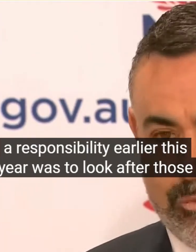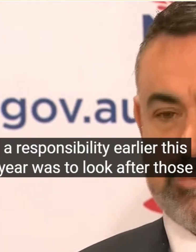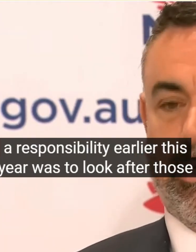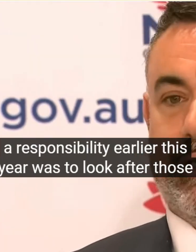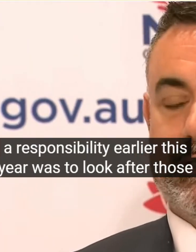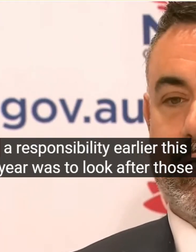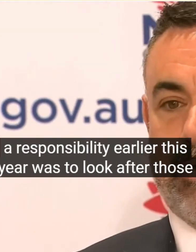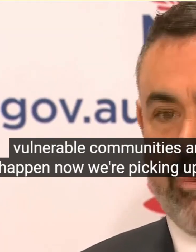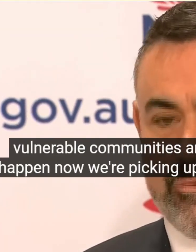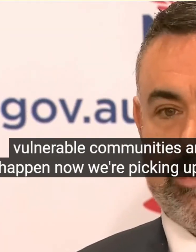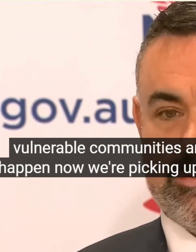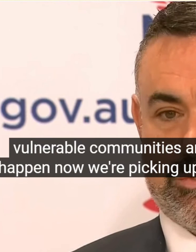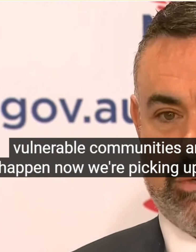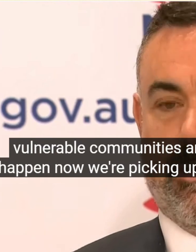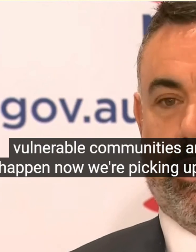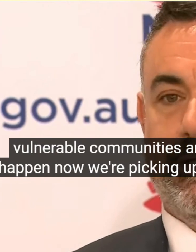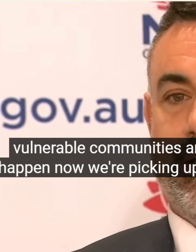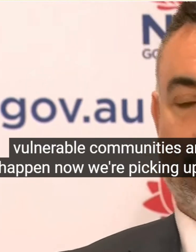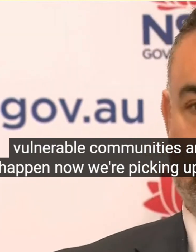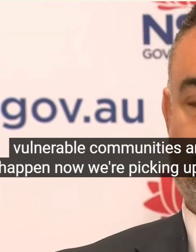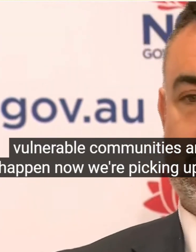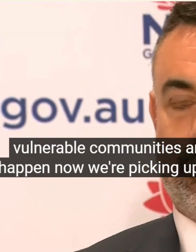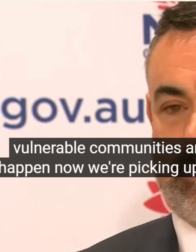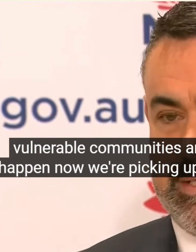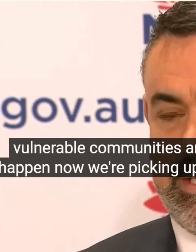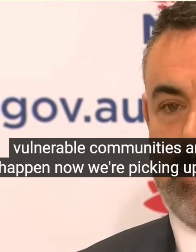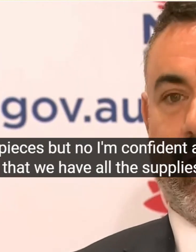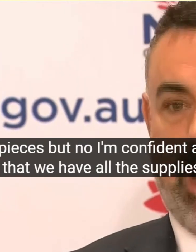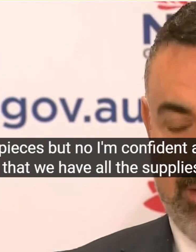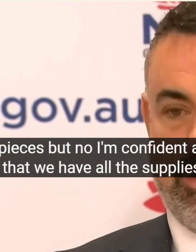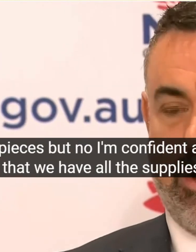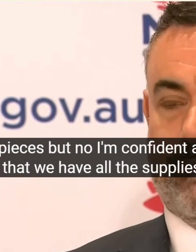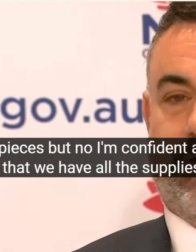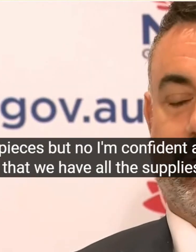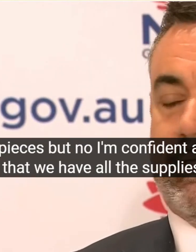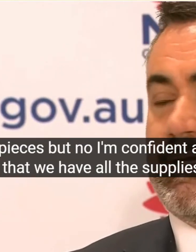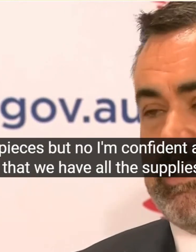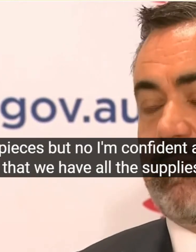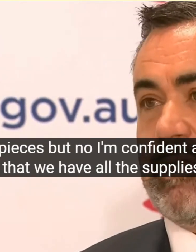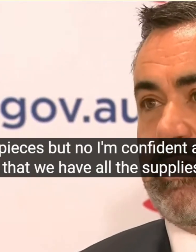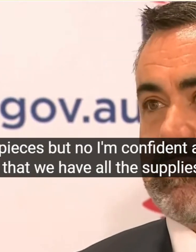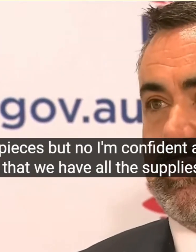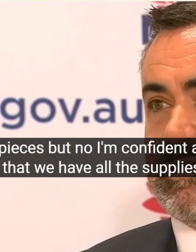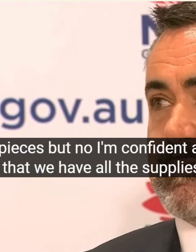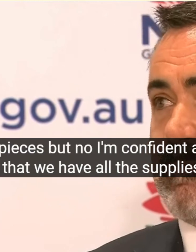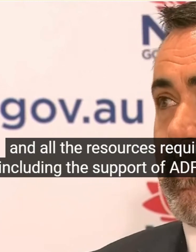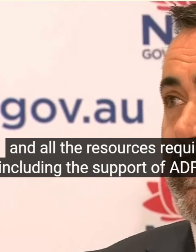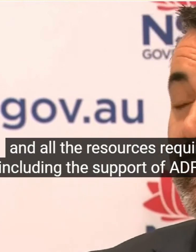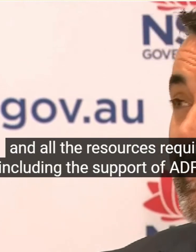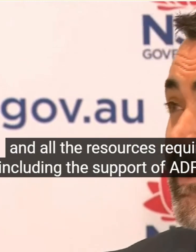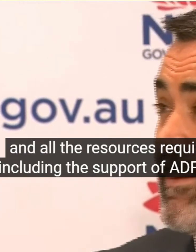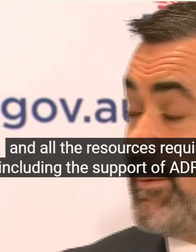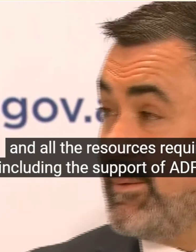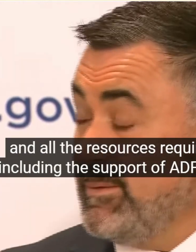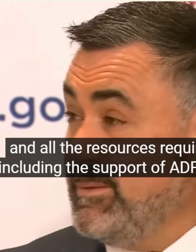That We Have All The Supplies And All The Resources Required Including The Support Of ADF And Whole Of Government In Dealing With Those Communities There